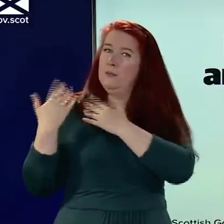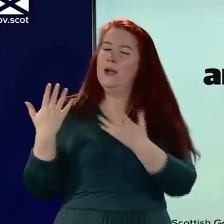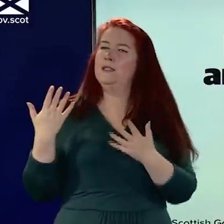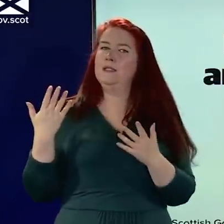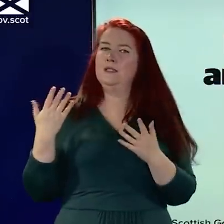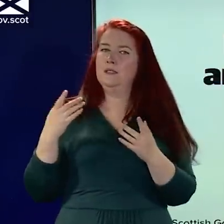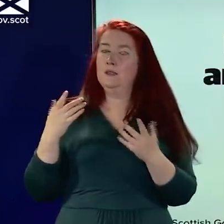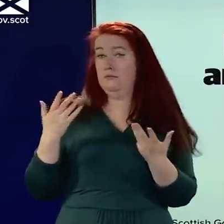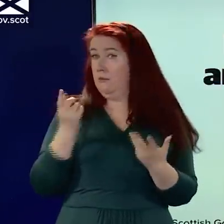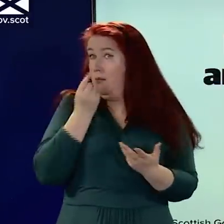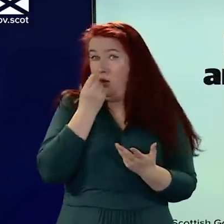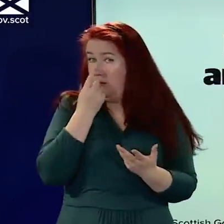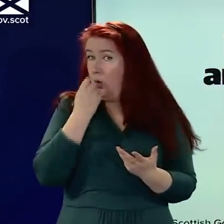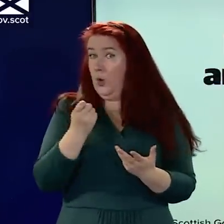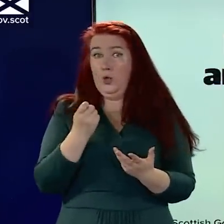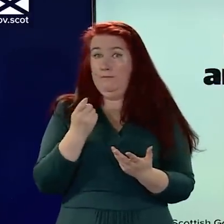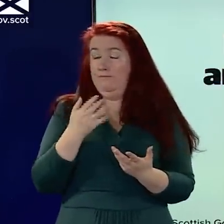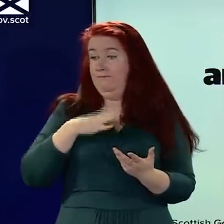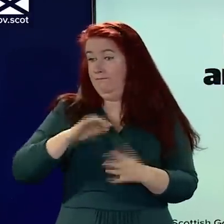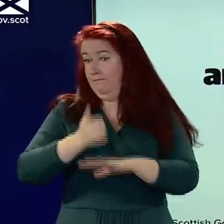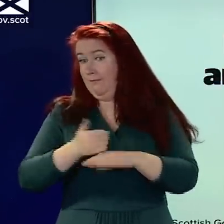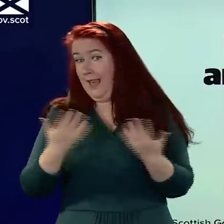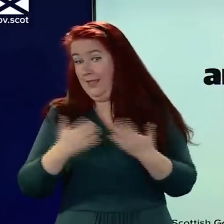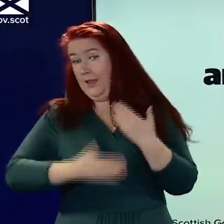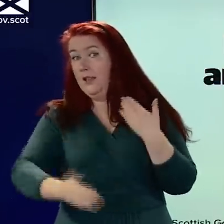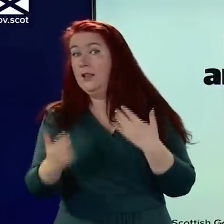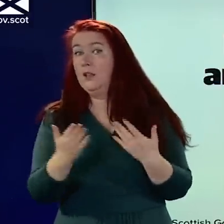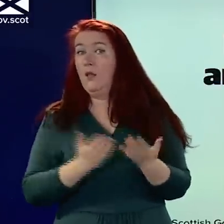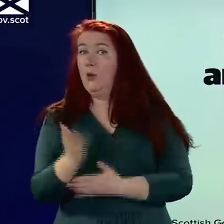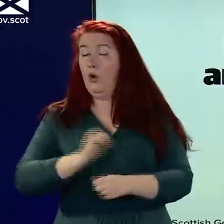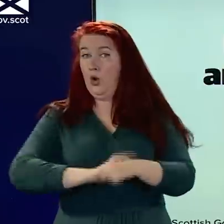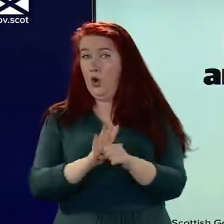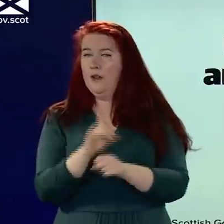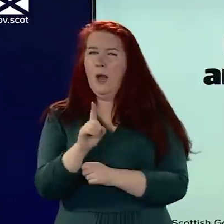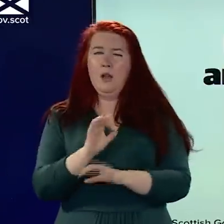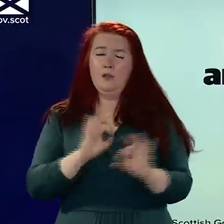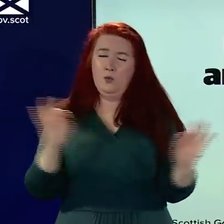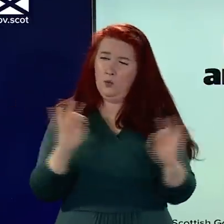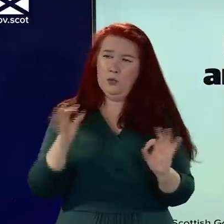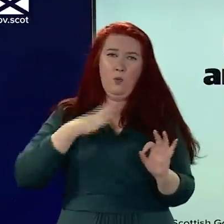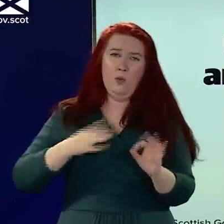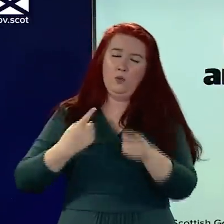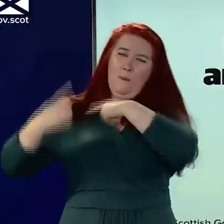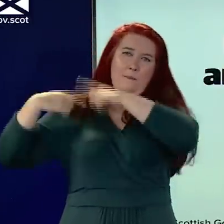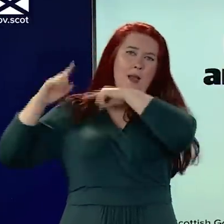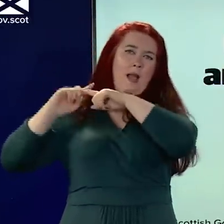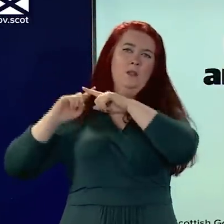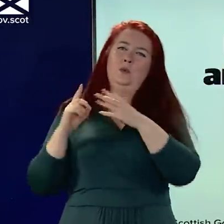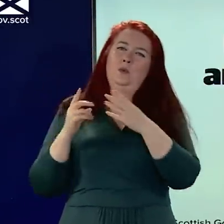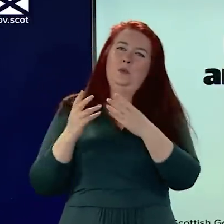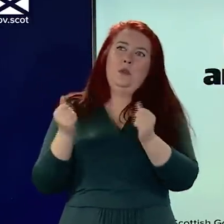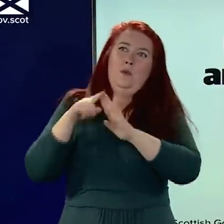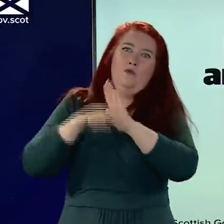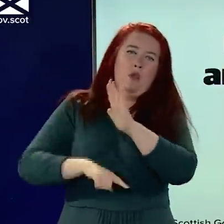shouldn't rule anything out in the face of a pandemic. None of us want to go backwards to even limited